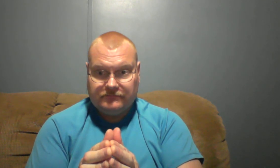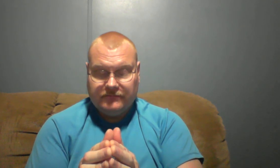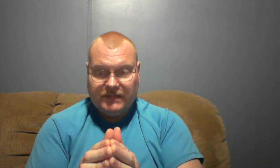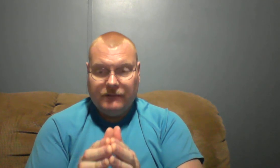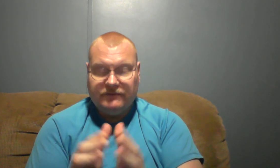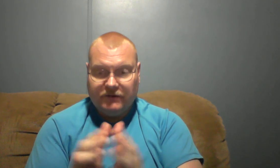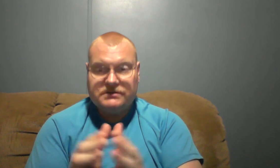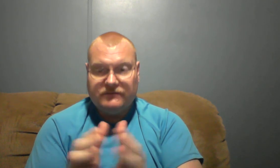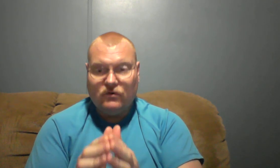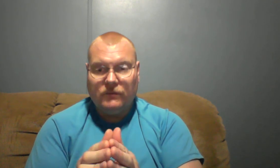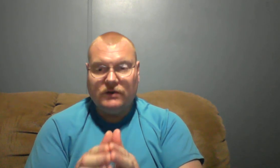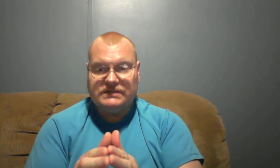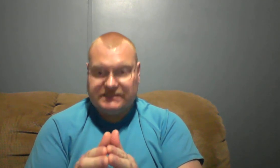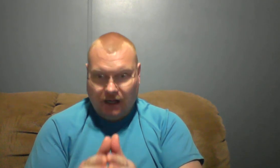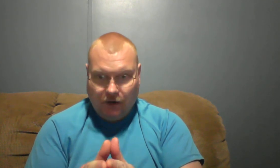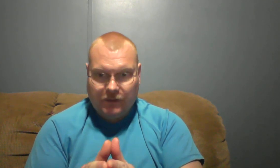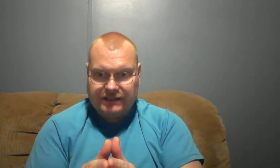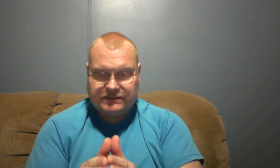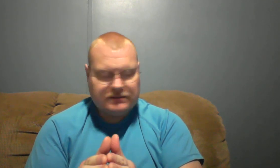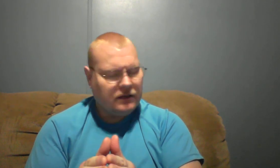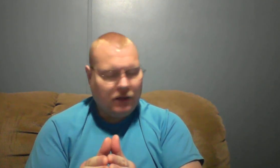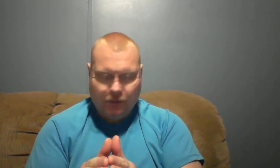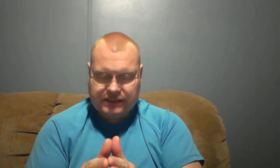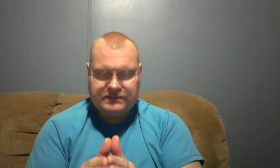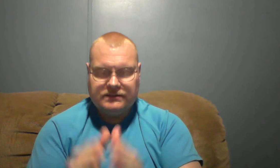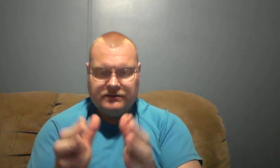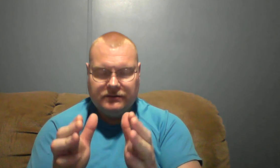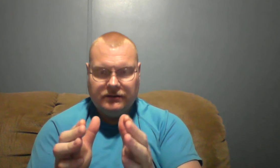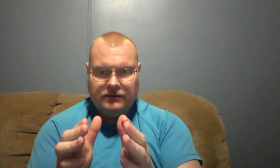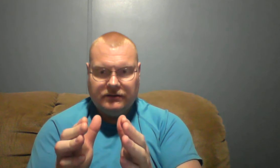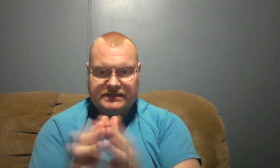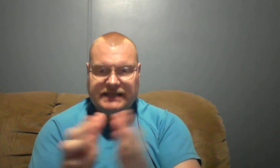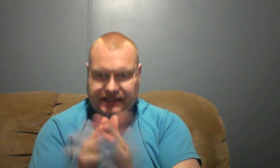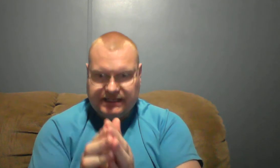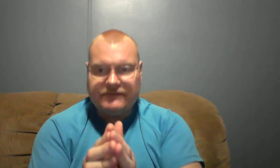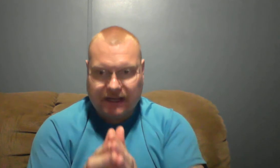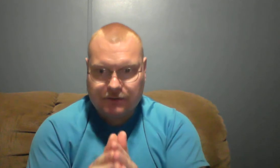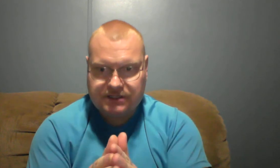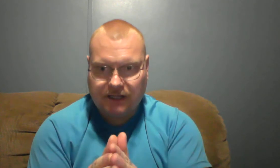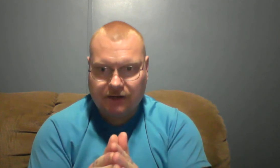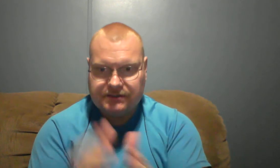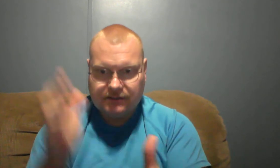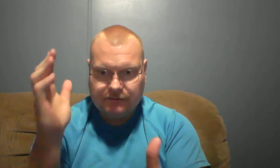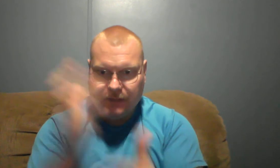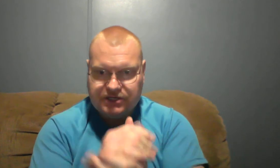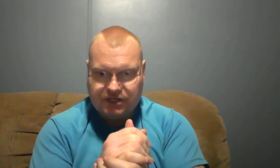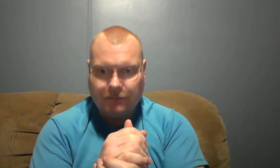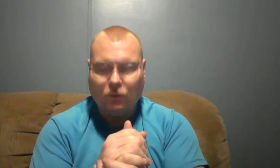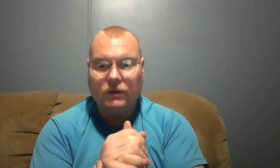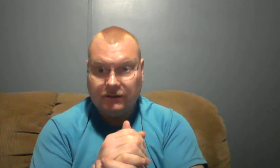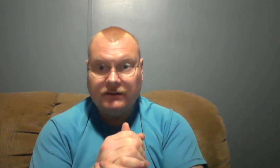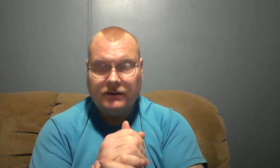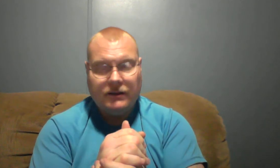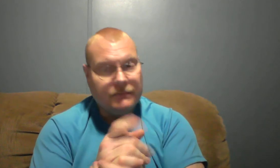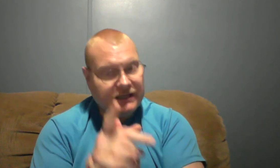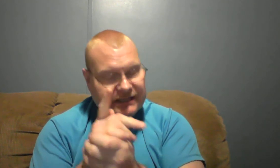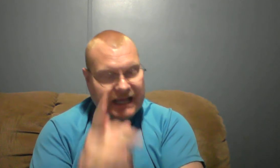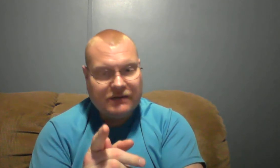but first and foremost it's always always to seek and save that which is lost mission number one but in tandem with